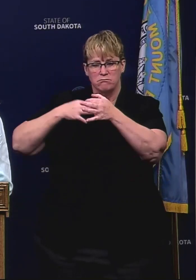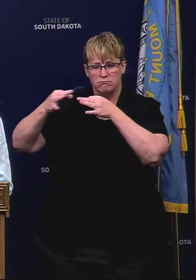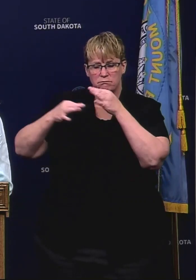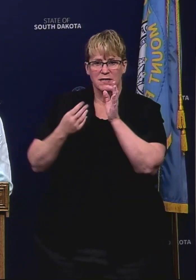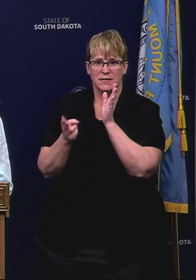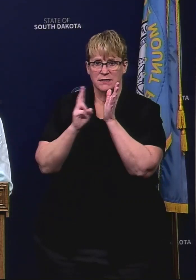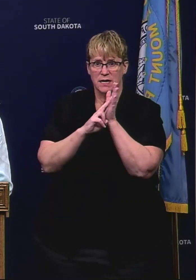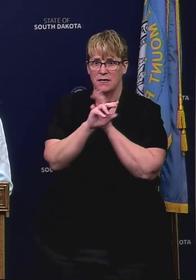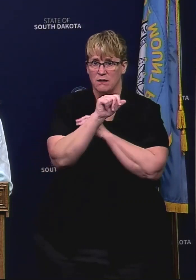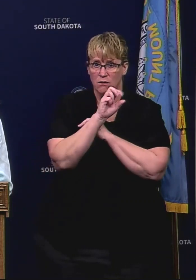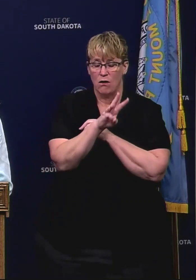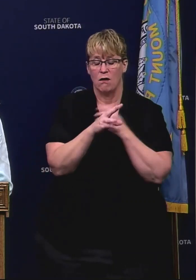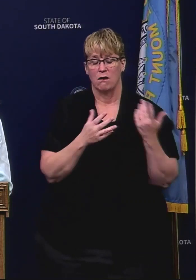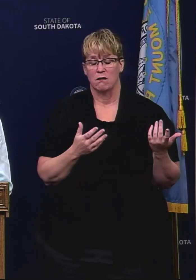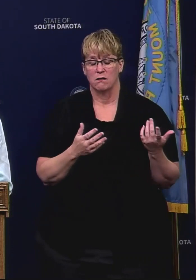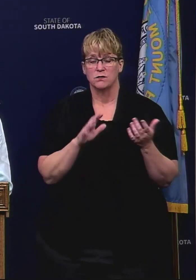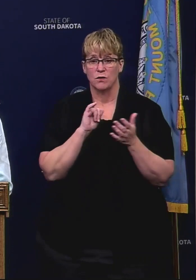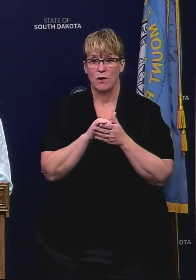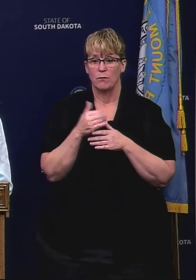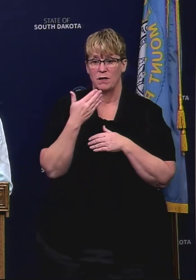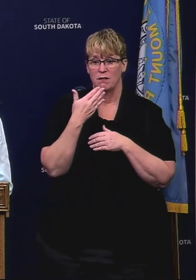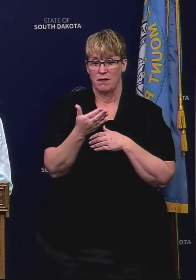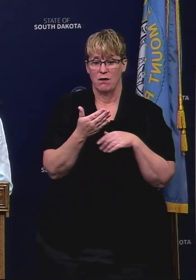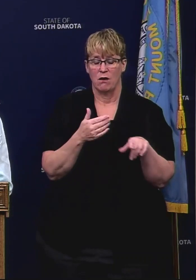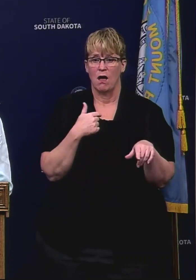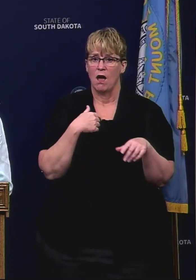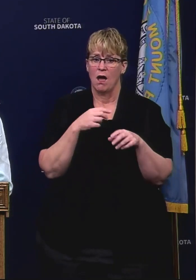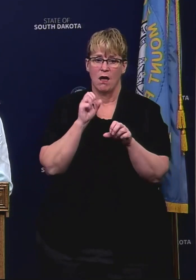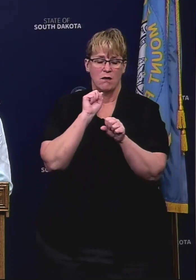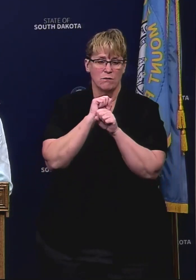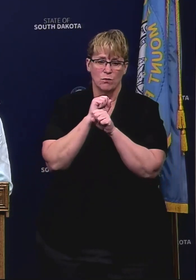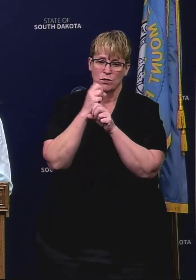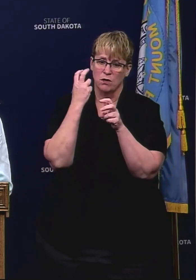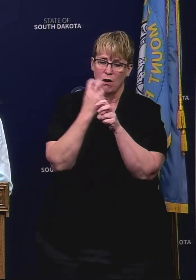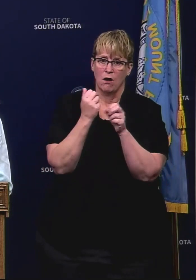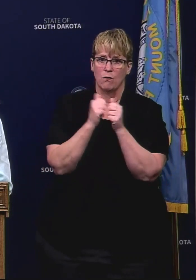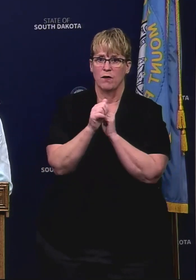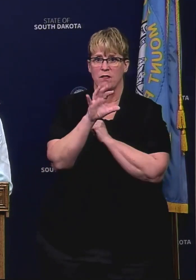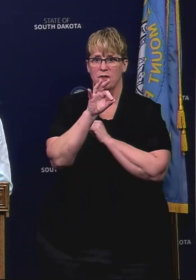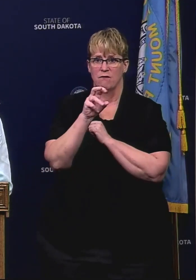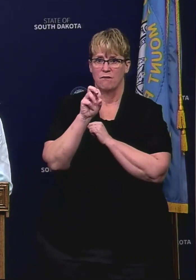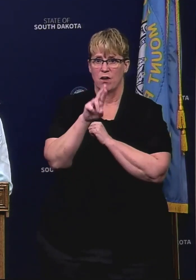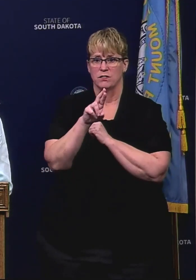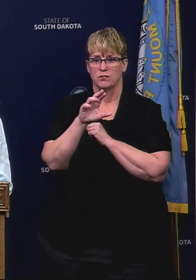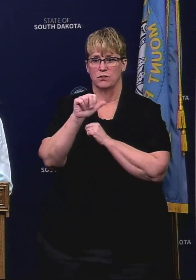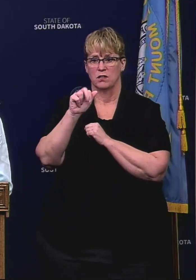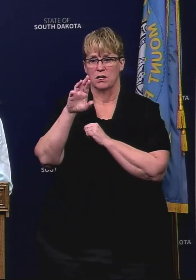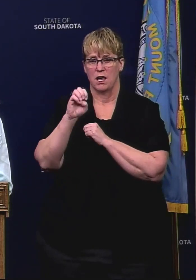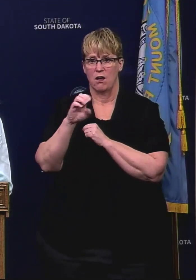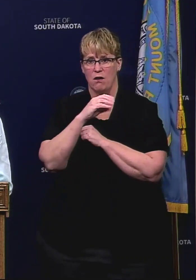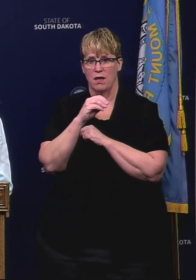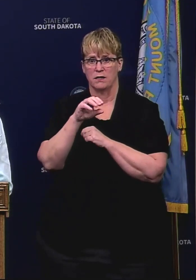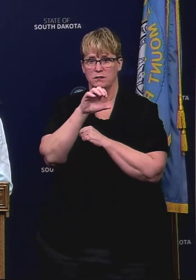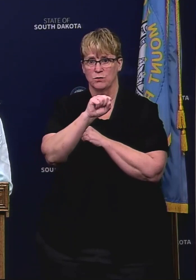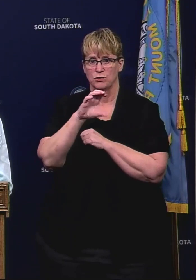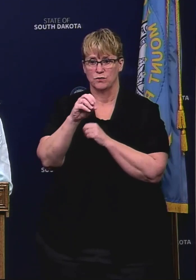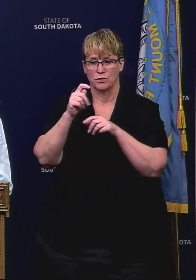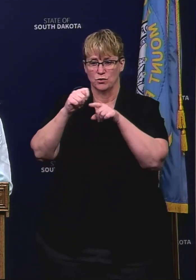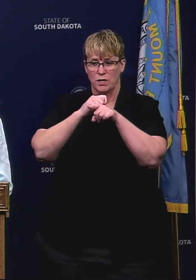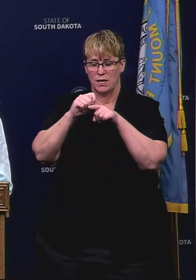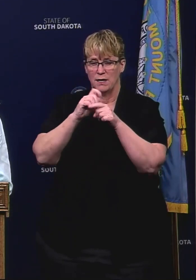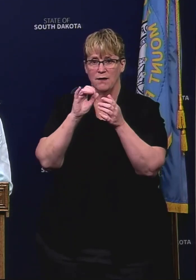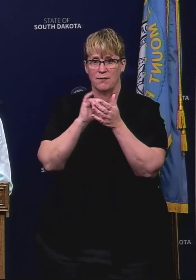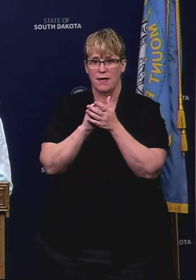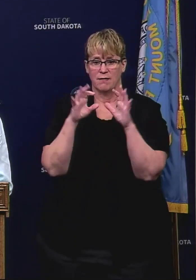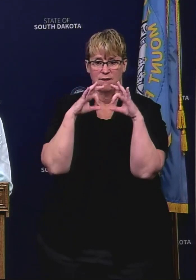get signed into law so that would be there I've worked hard on foster care and and social service training that so many of